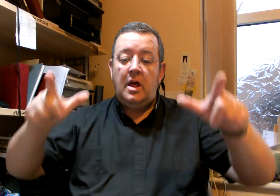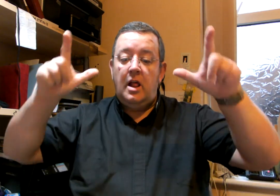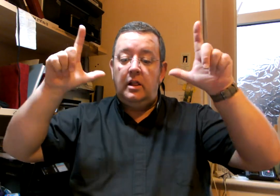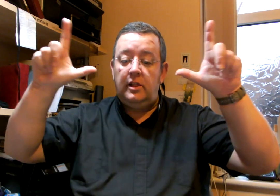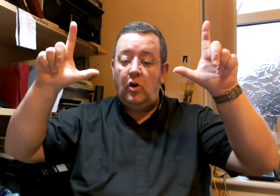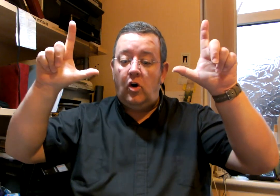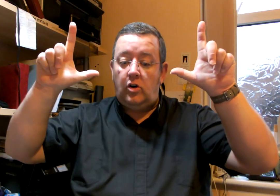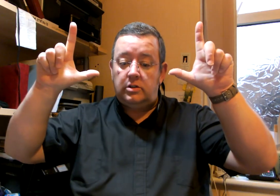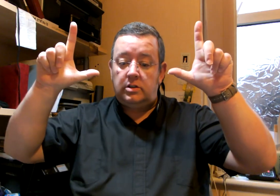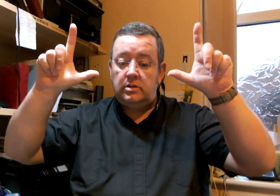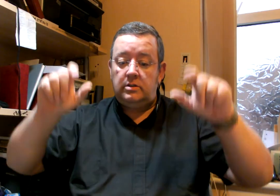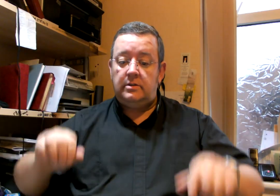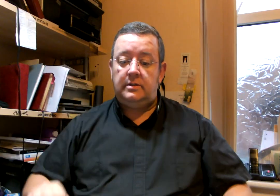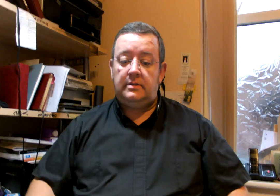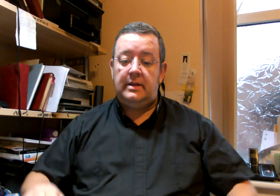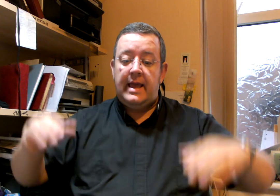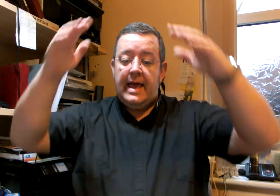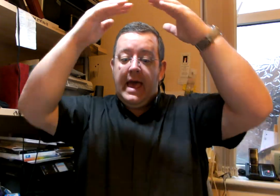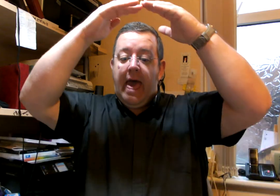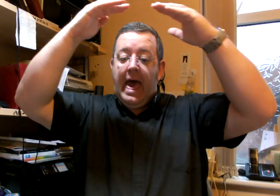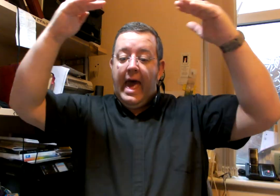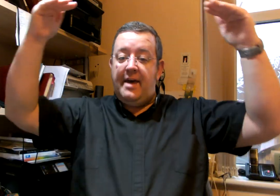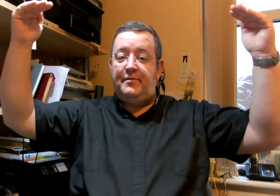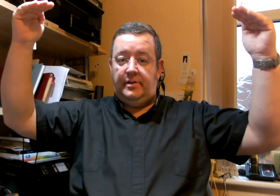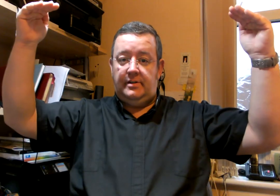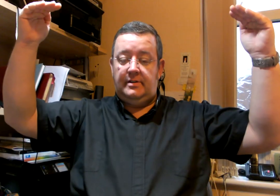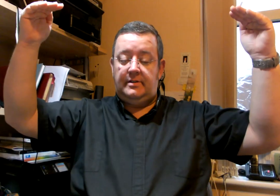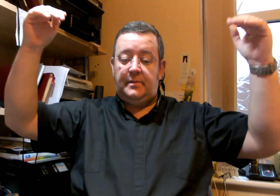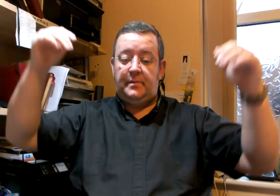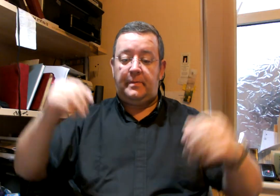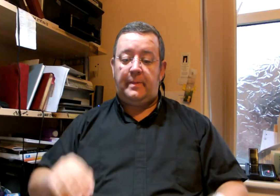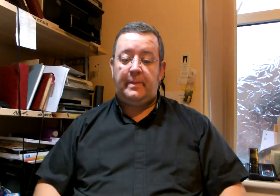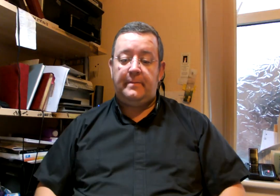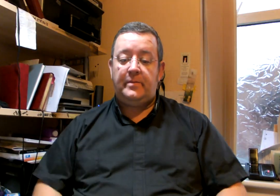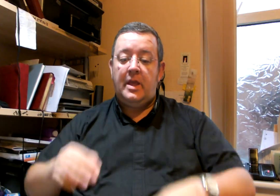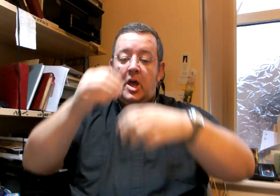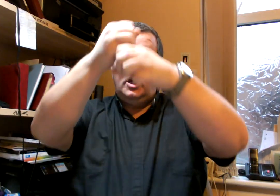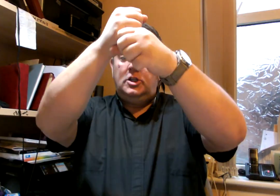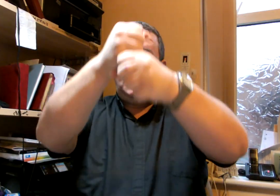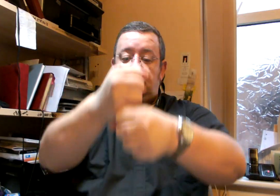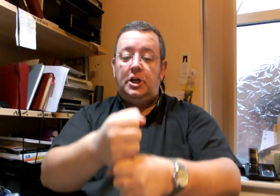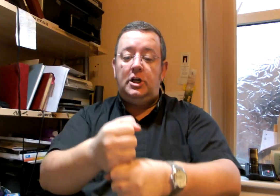God. Lord. Heaven. Church.